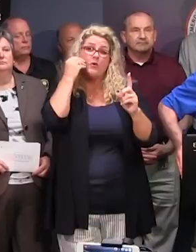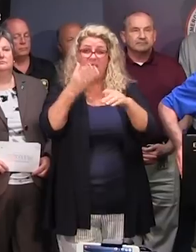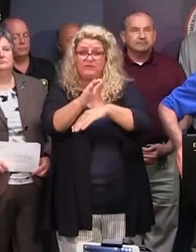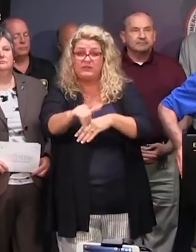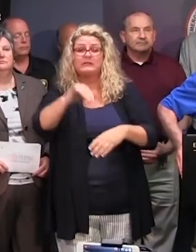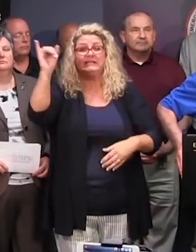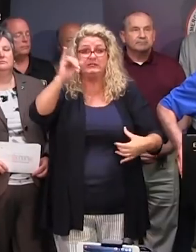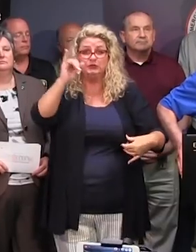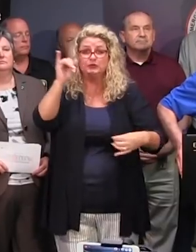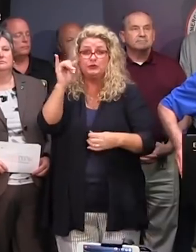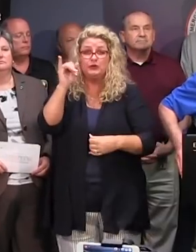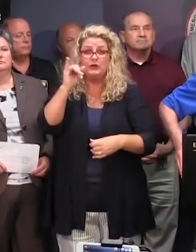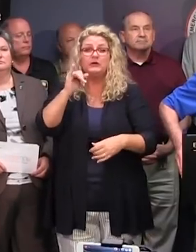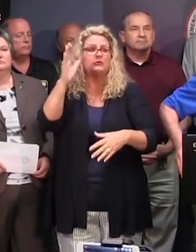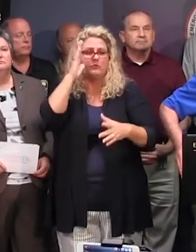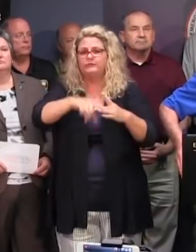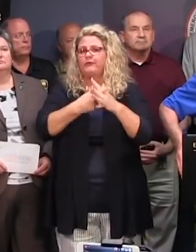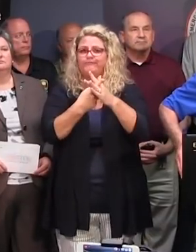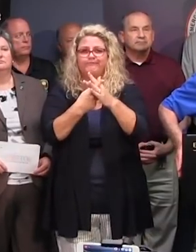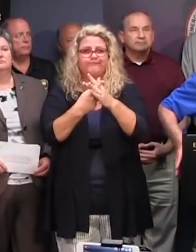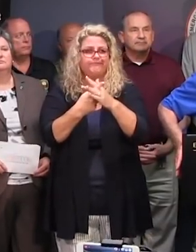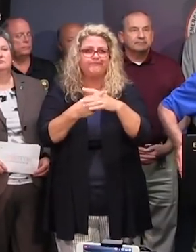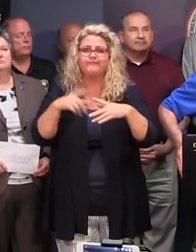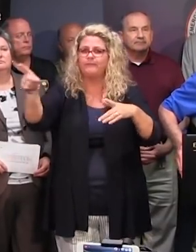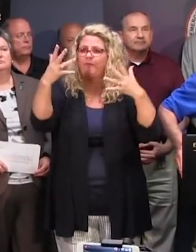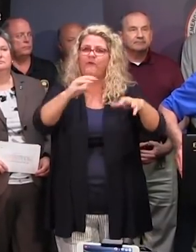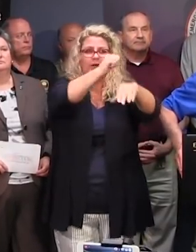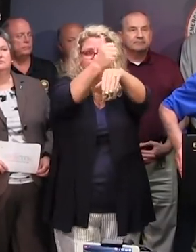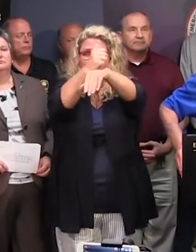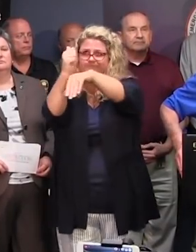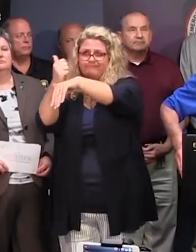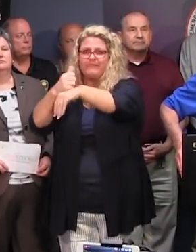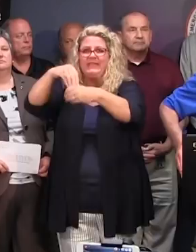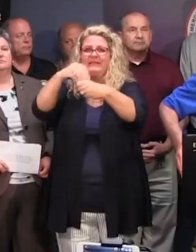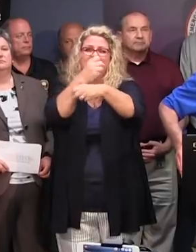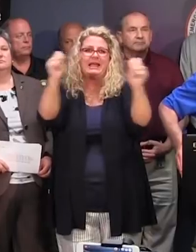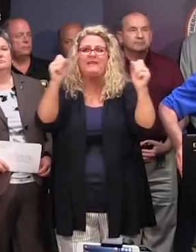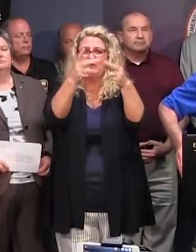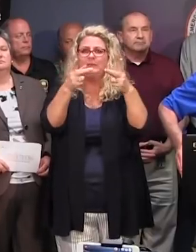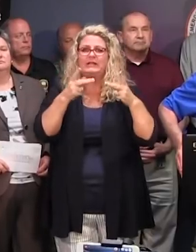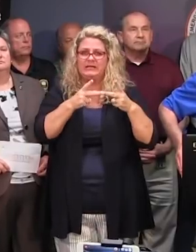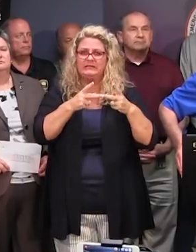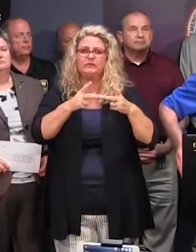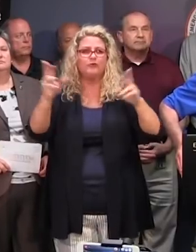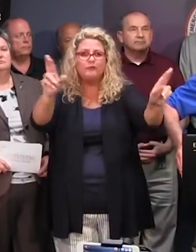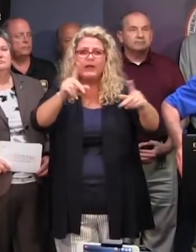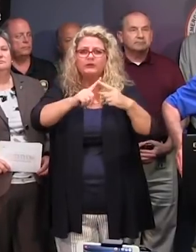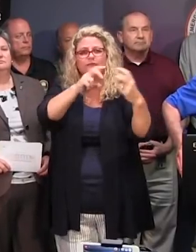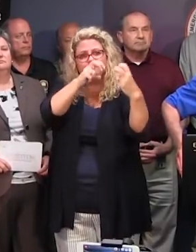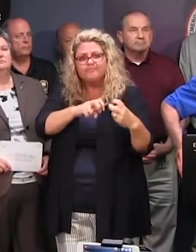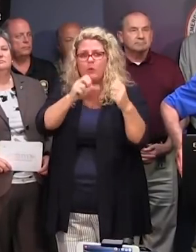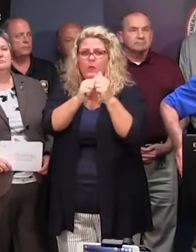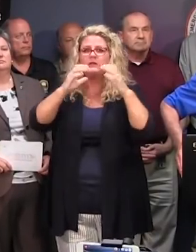know that the insurance industry will be out in force. They're staging already in safe places. They'll be ready to meet with their customers to